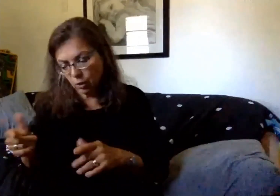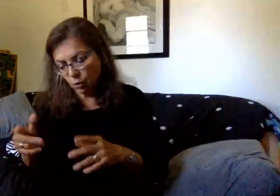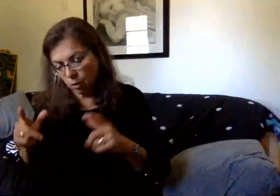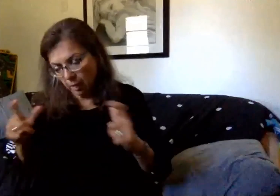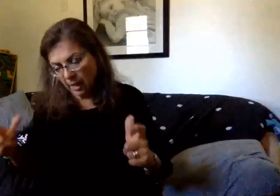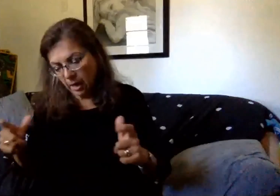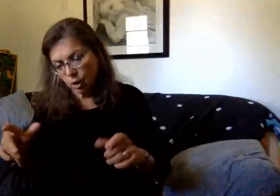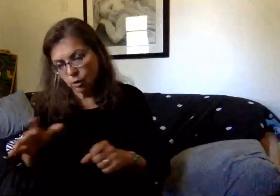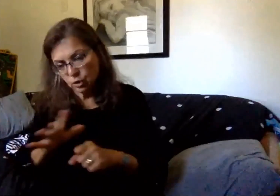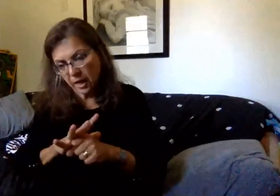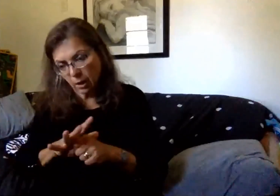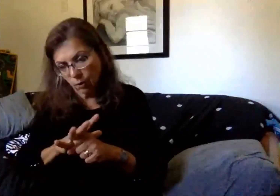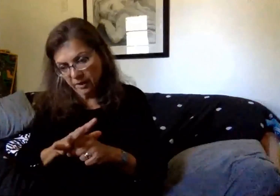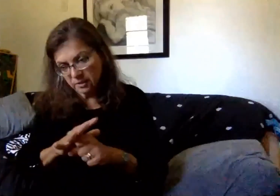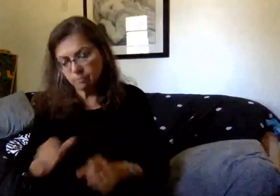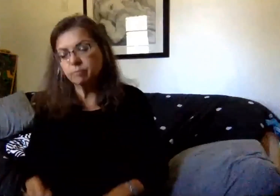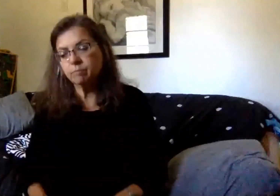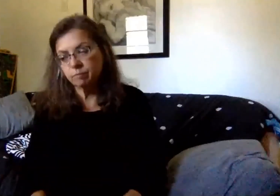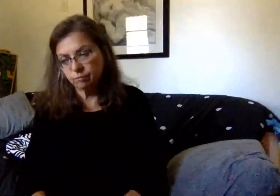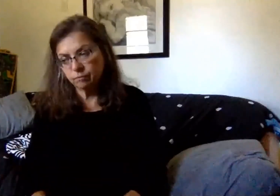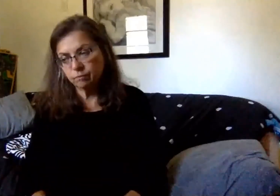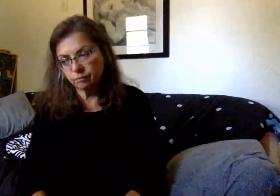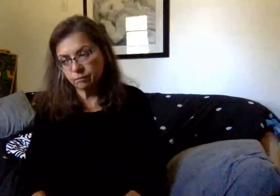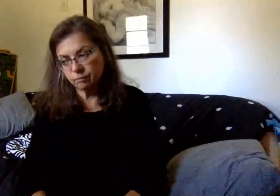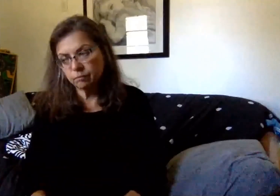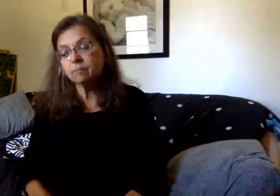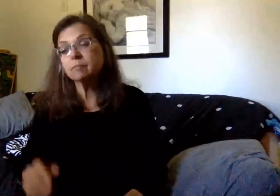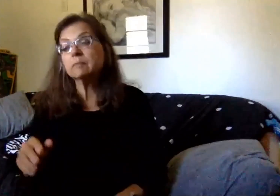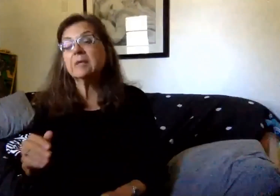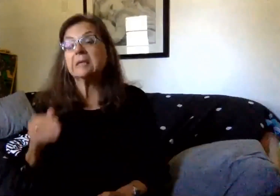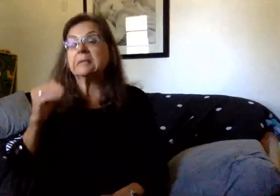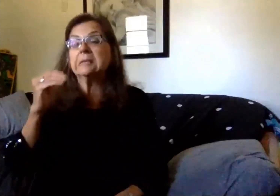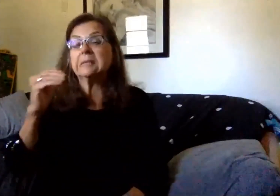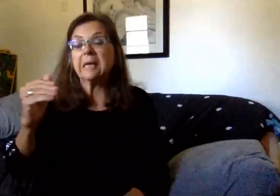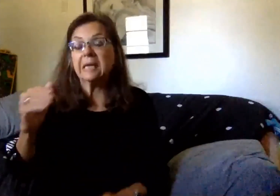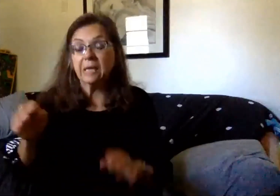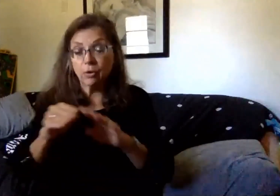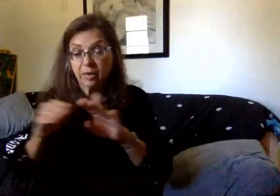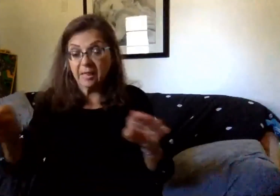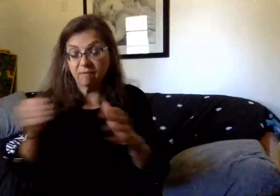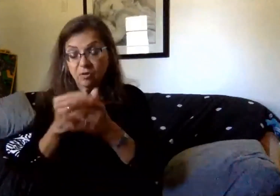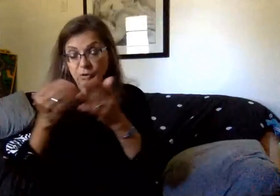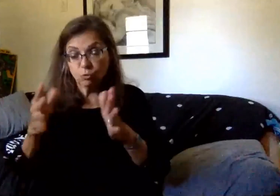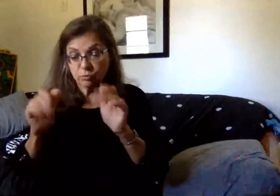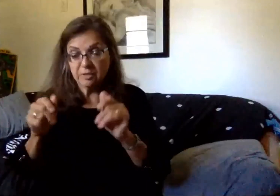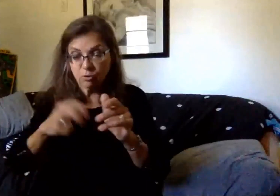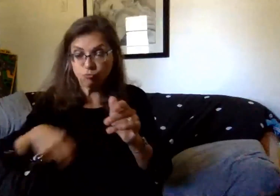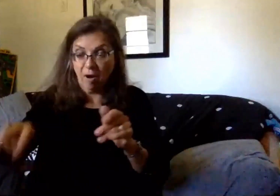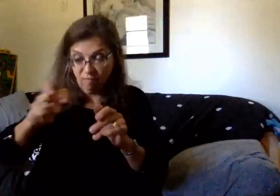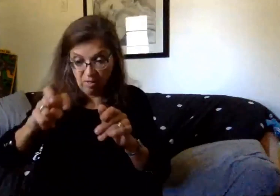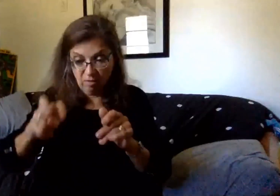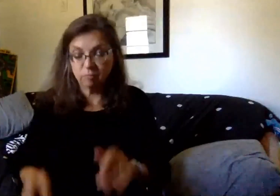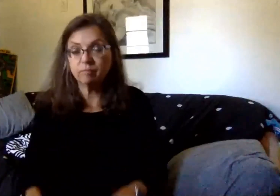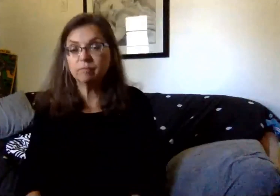where social distancing can occur. At the secondary level, students will be able to travel from class to class.